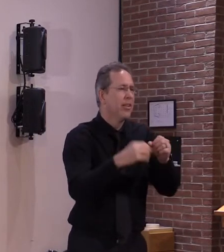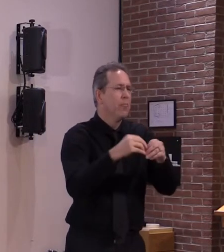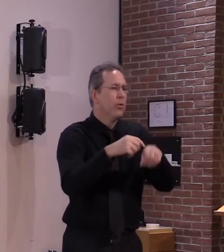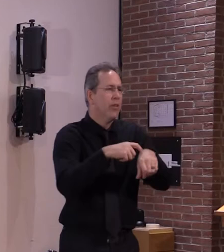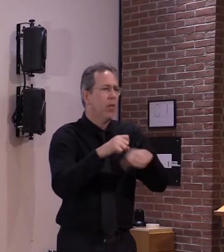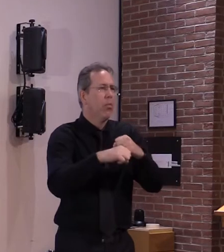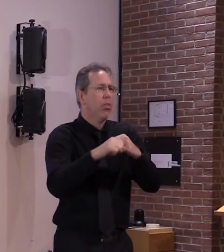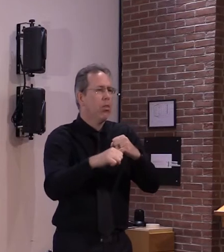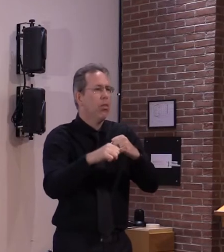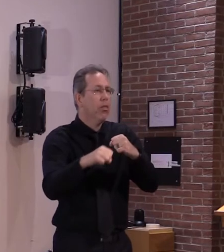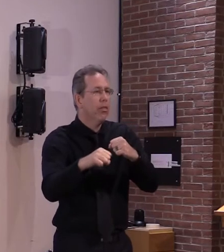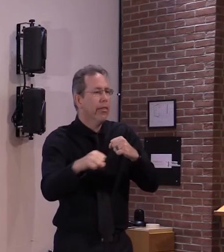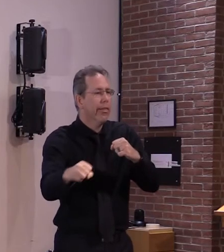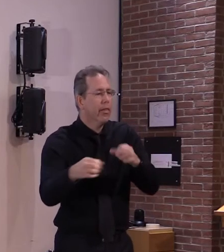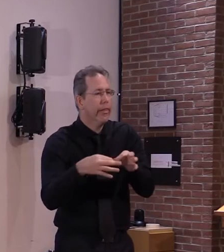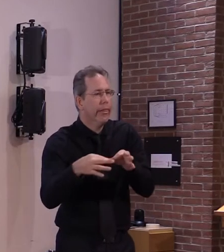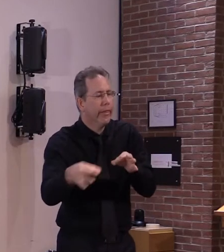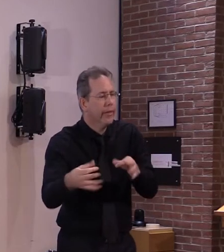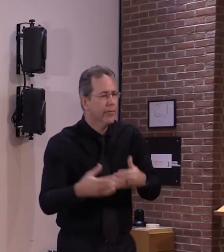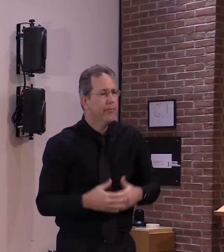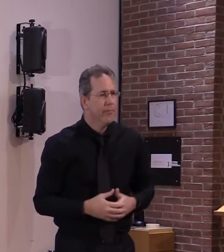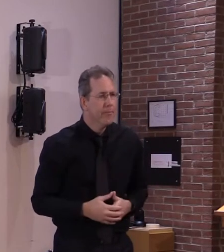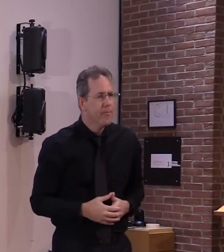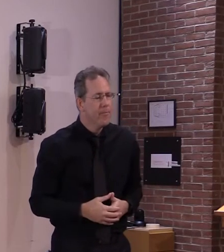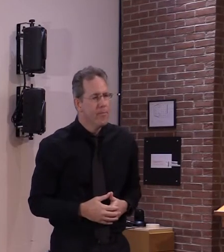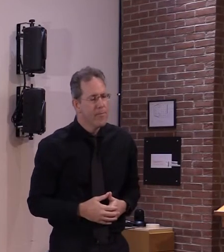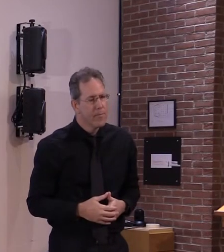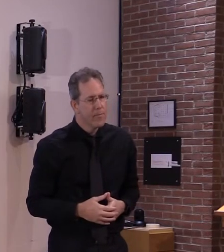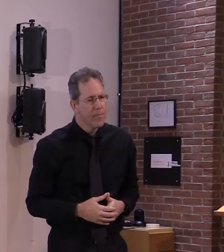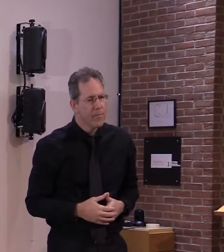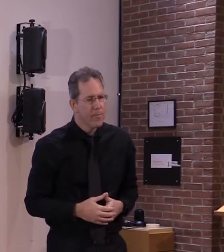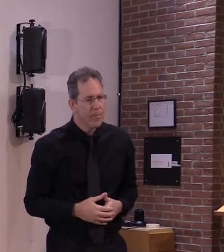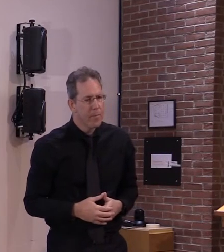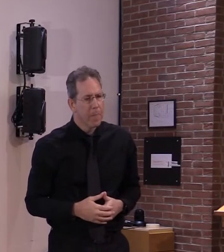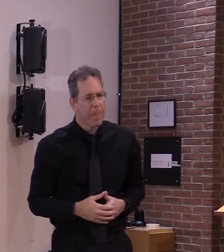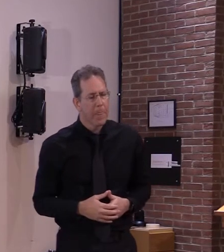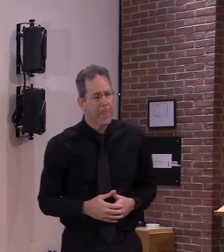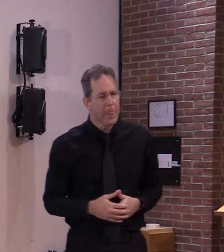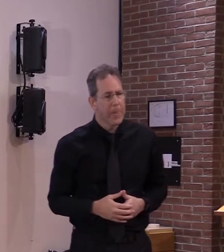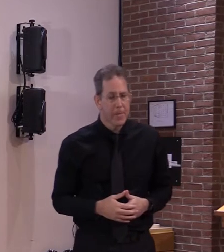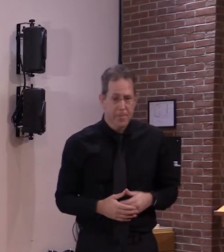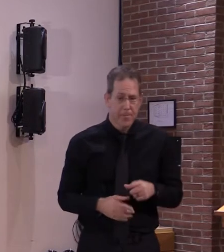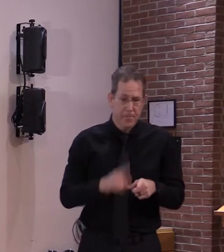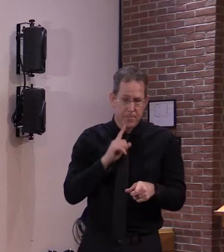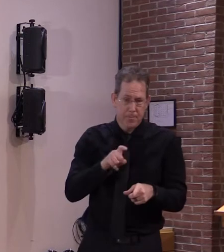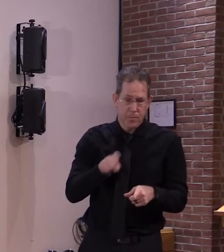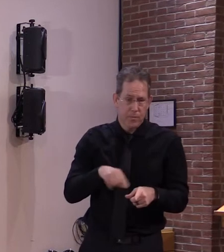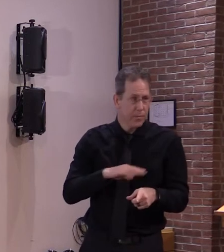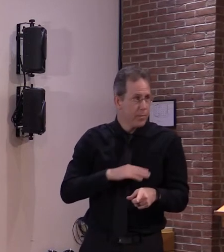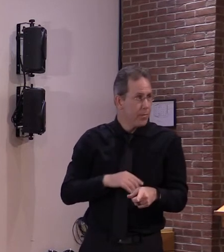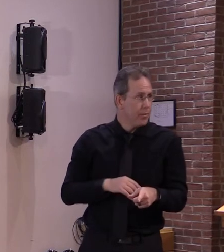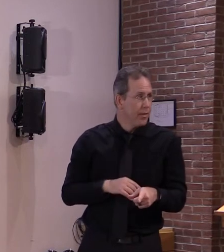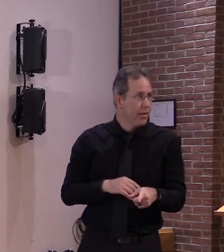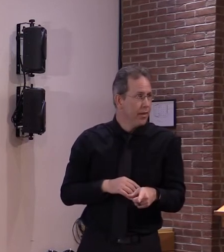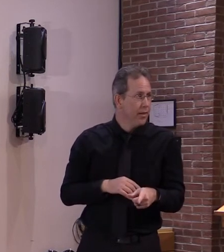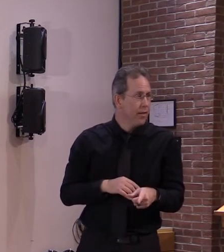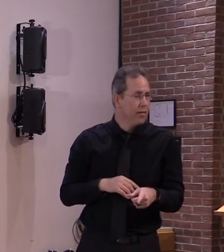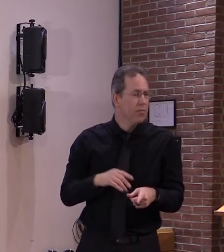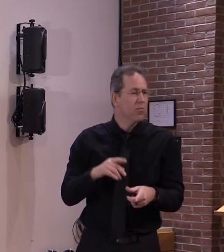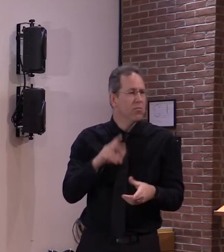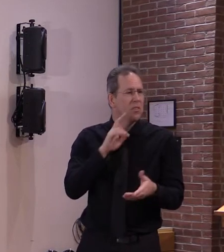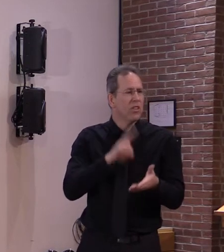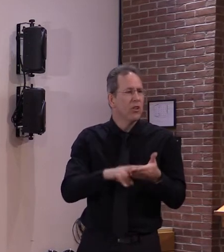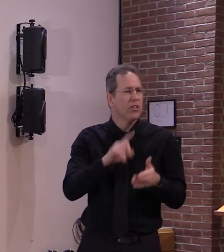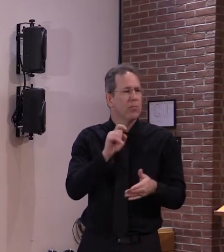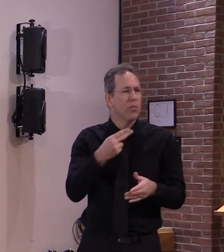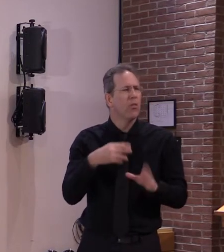okay again this may go sorry go ahead secretary no i was just going to add on to